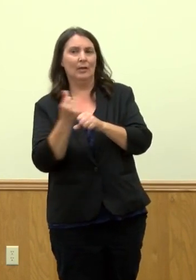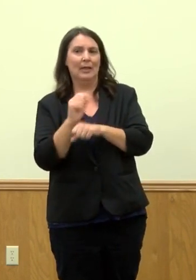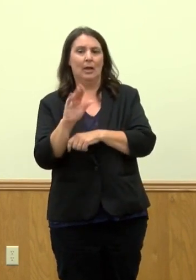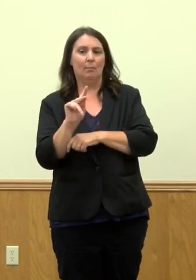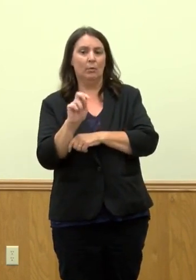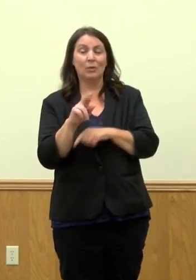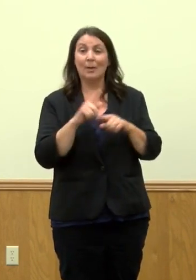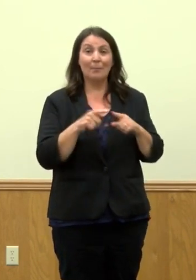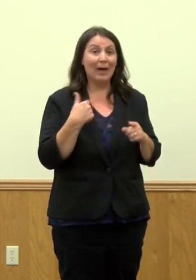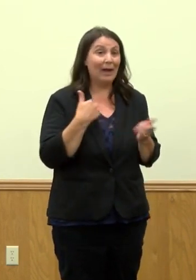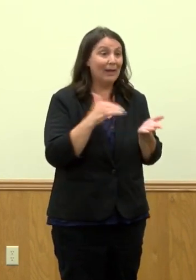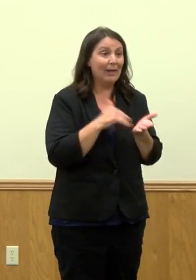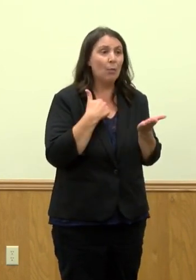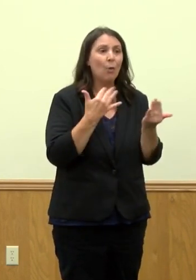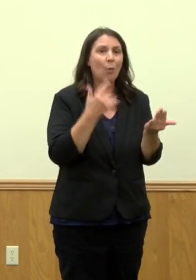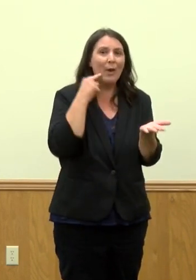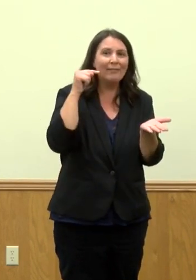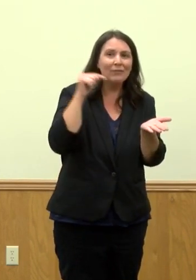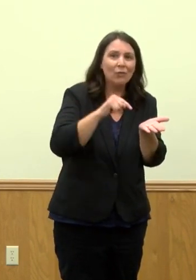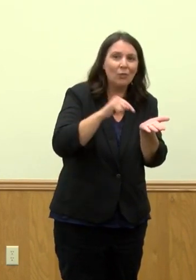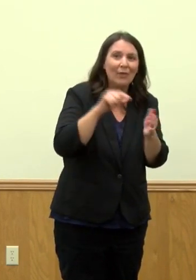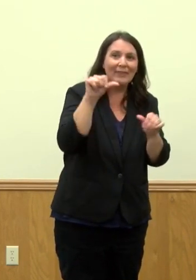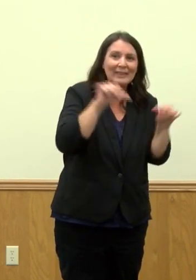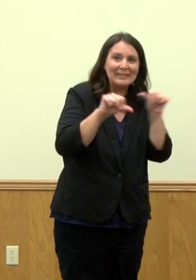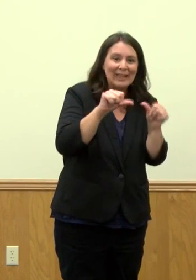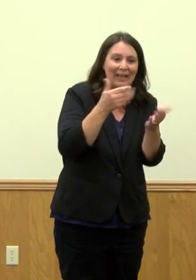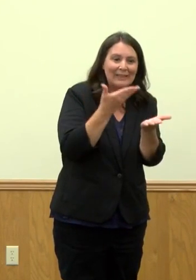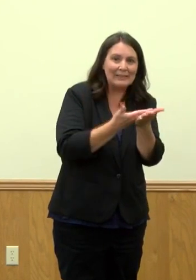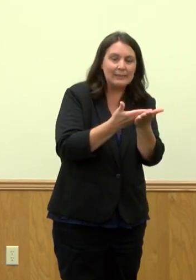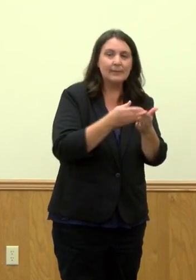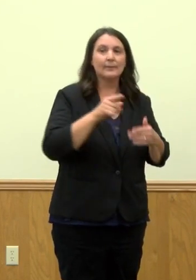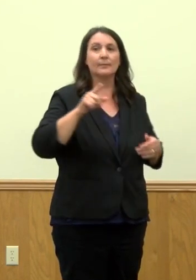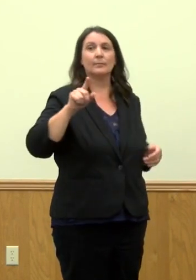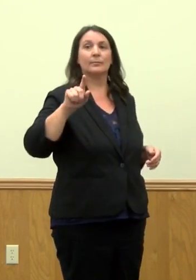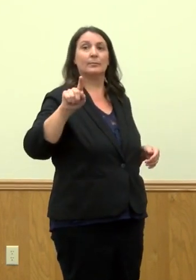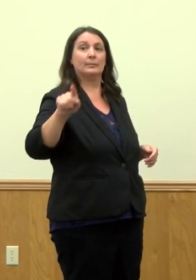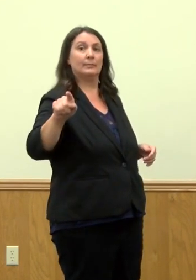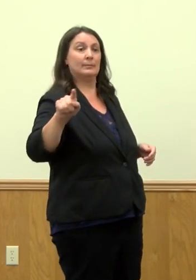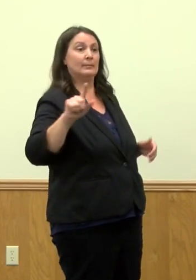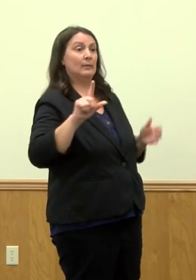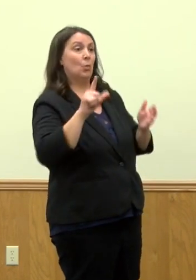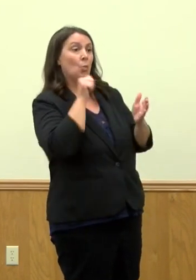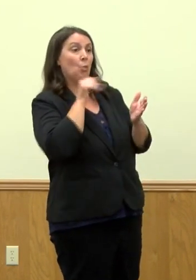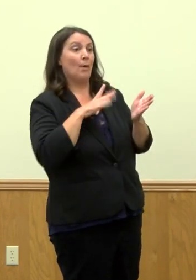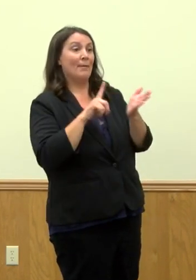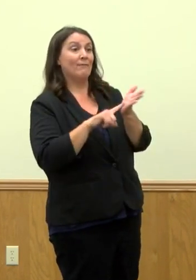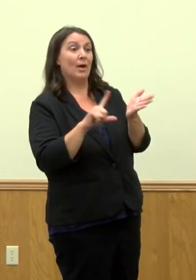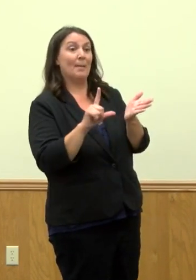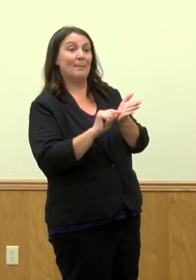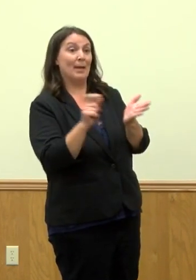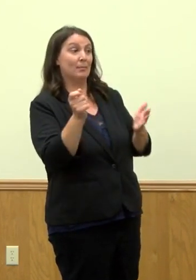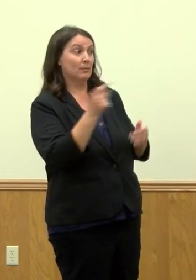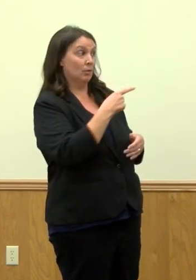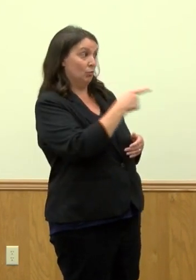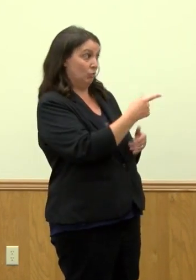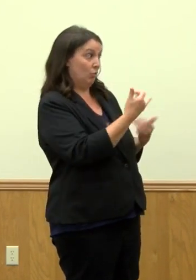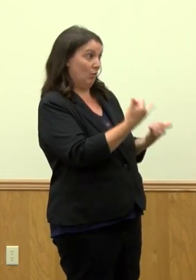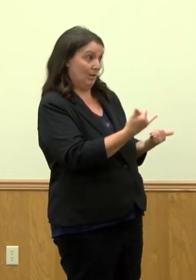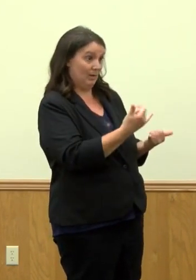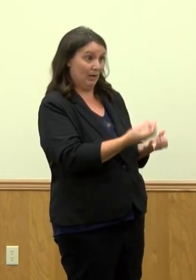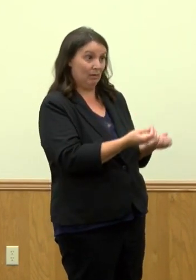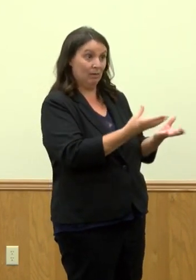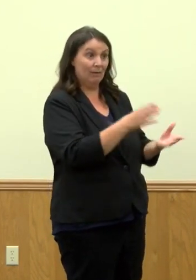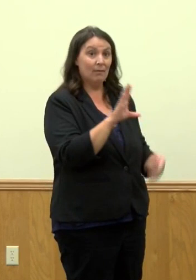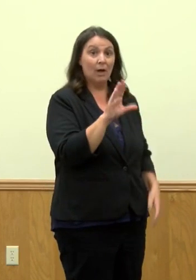waiting for that data to come out. Is the health department doing the boosters now, and if you guys start that, were you able to start it right away, or was there a delay like